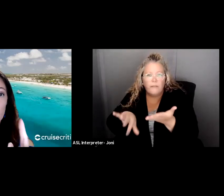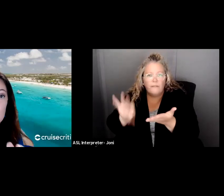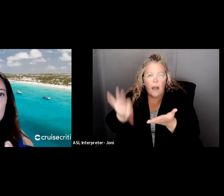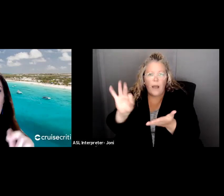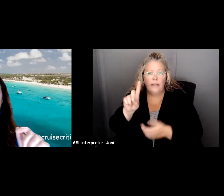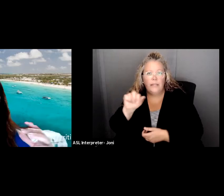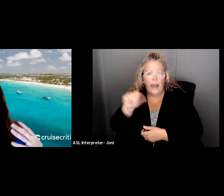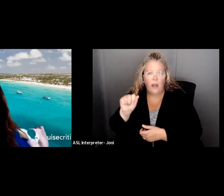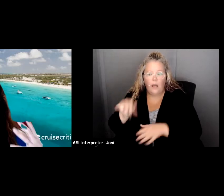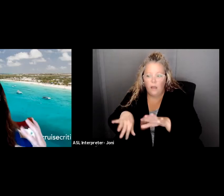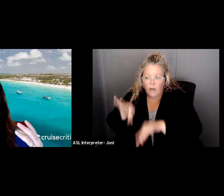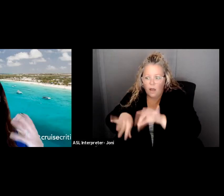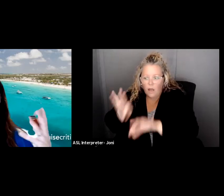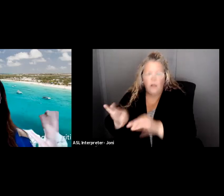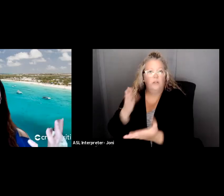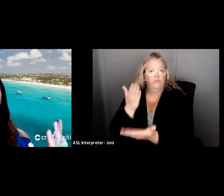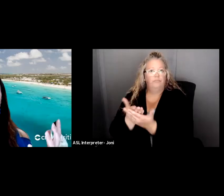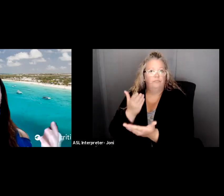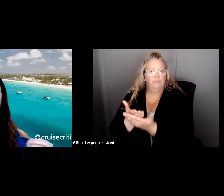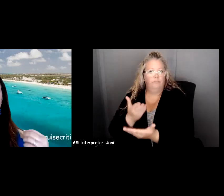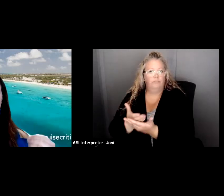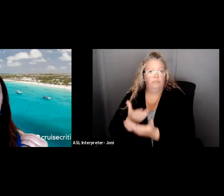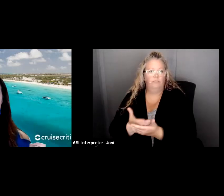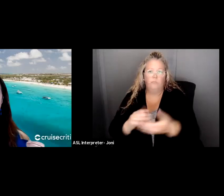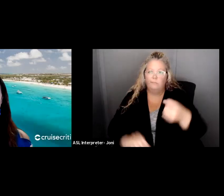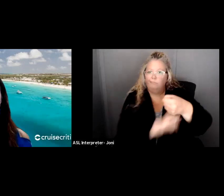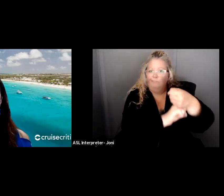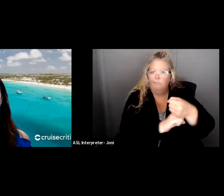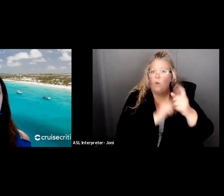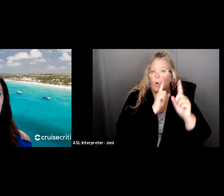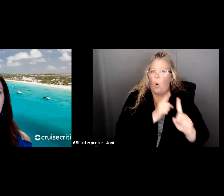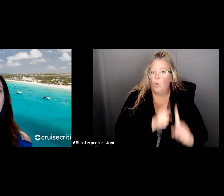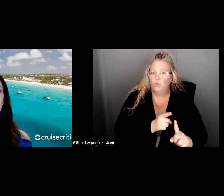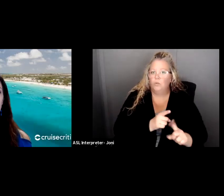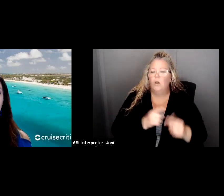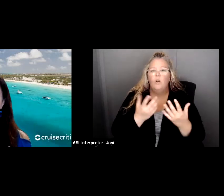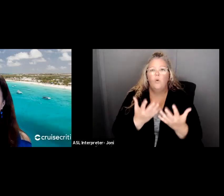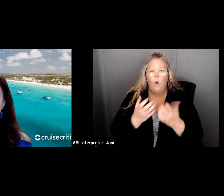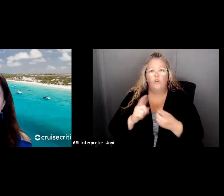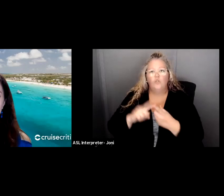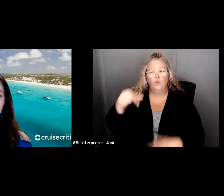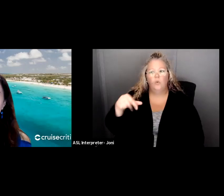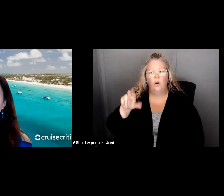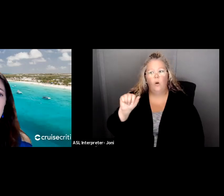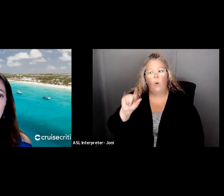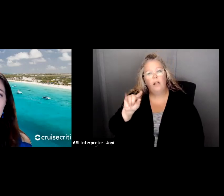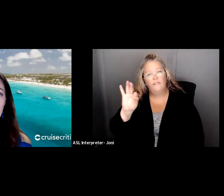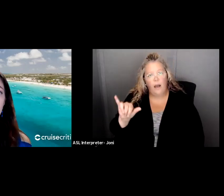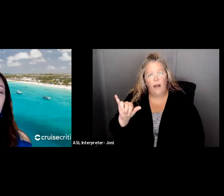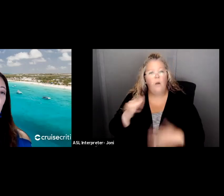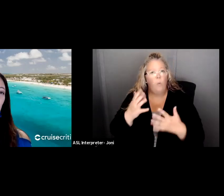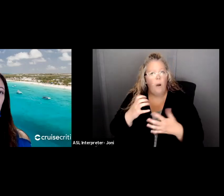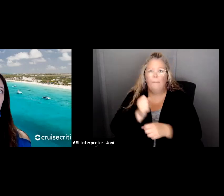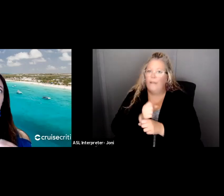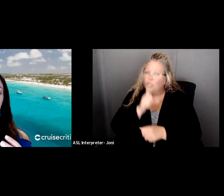goals. Meaning you want all your goals. You want to qualify. You want to make sure that you have the assets, all of the resources,